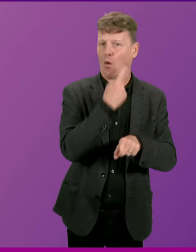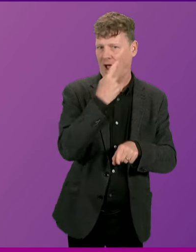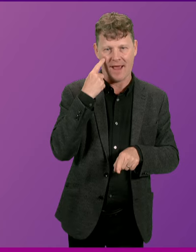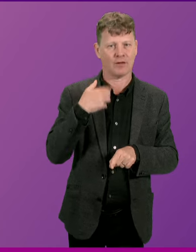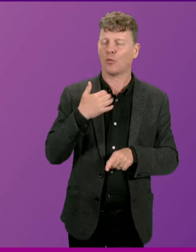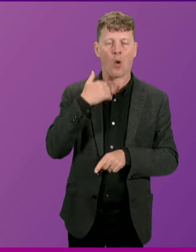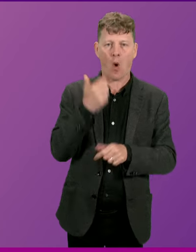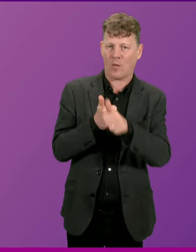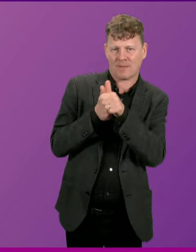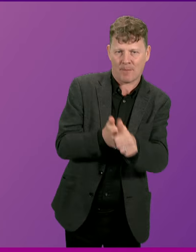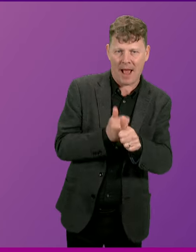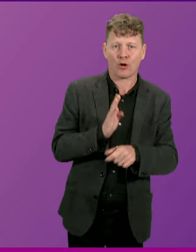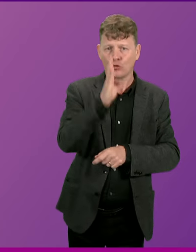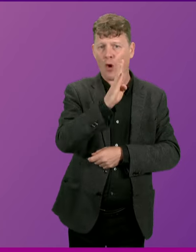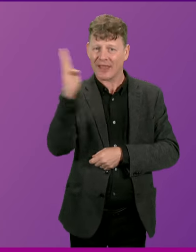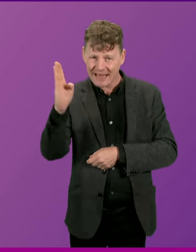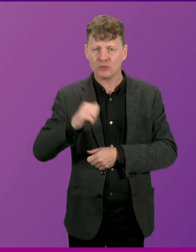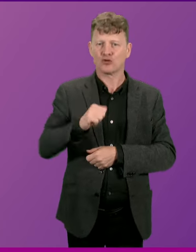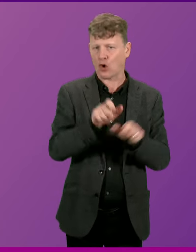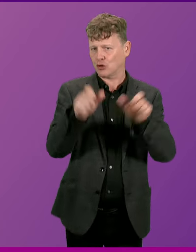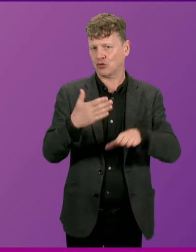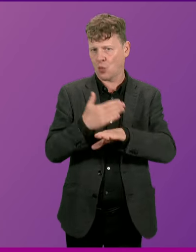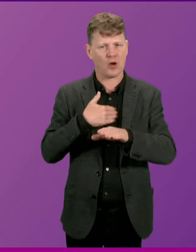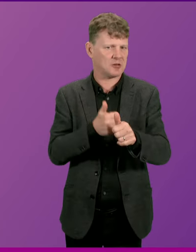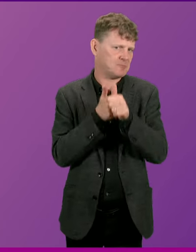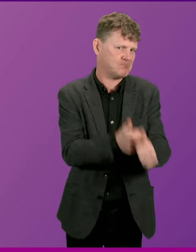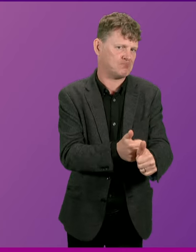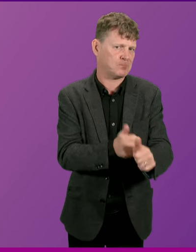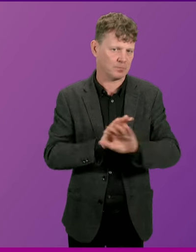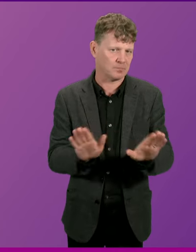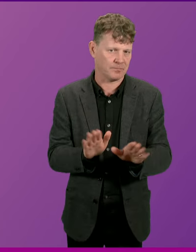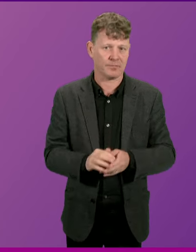back the North-East and Scottish workers. Dr Shross.